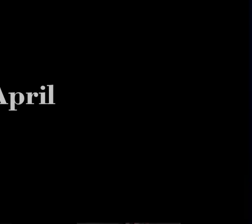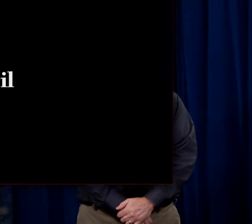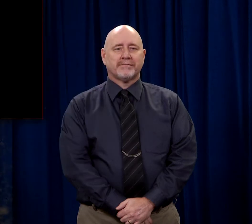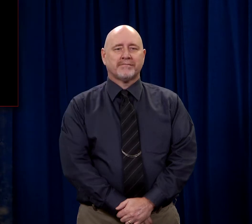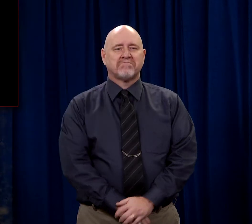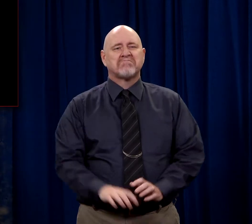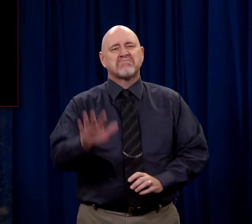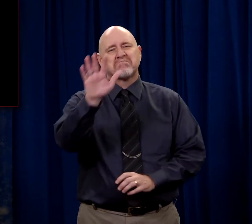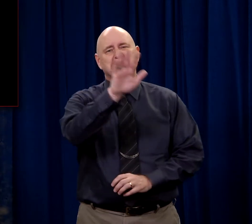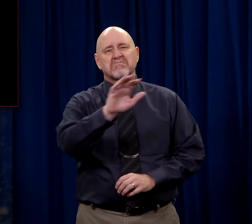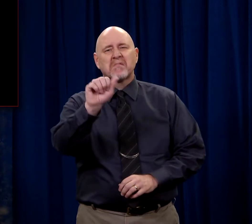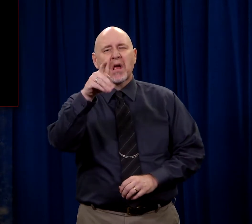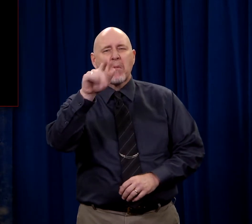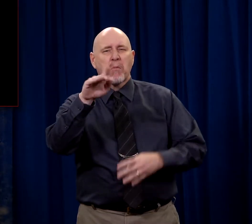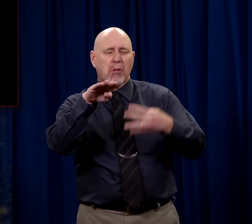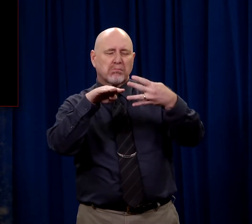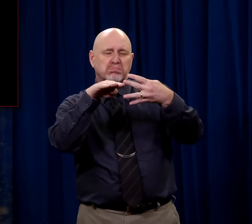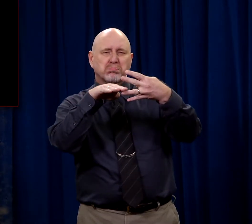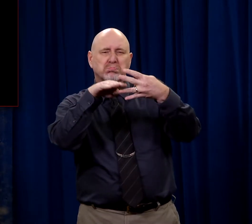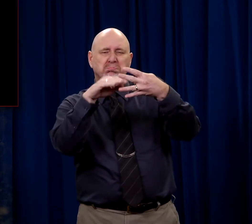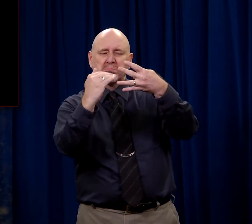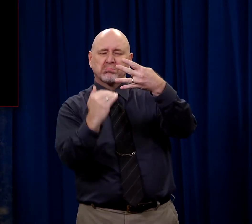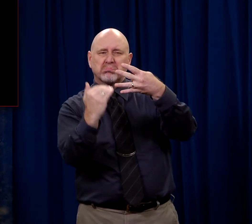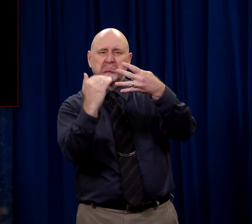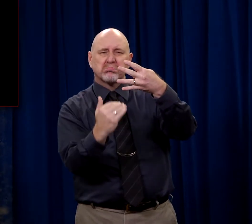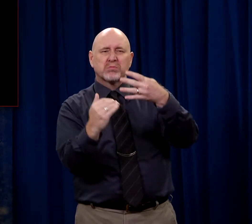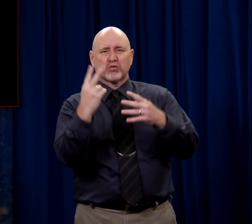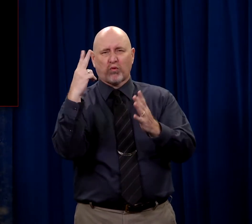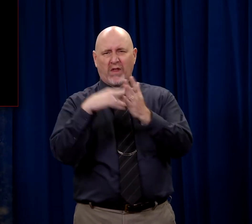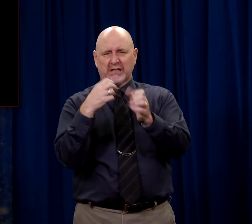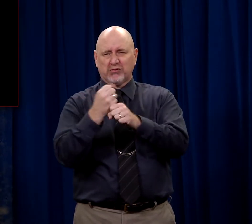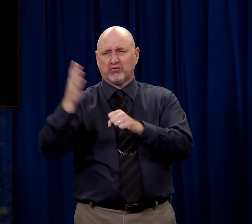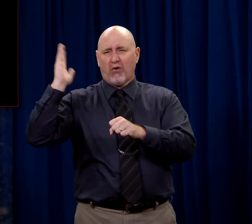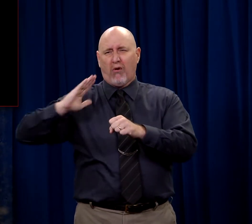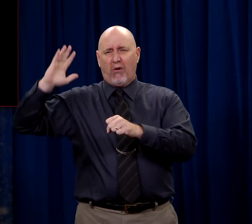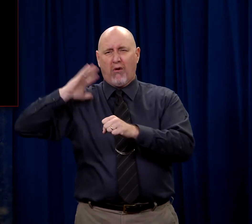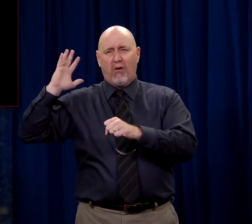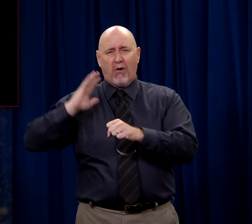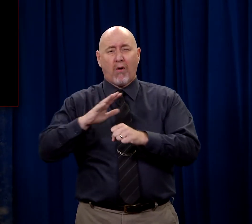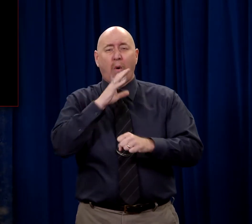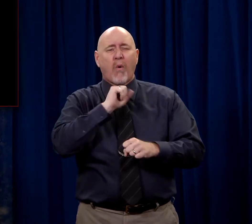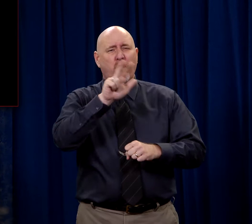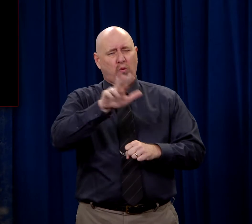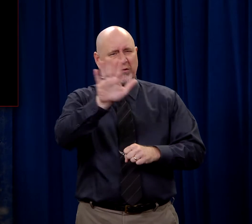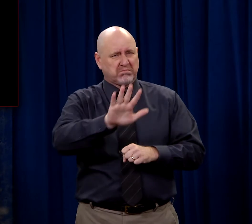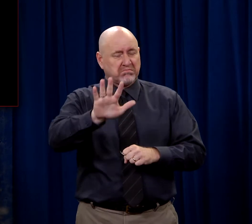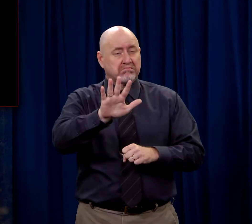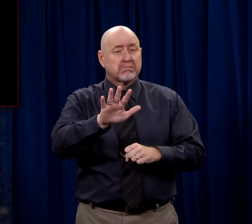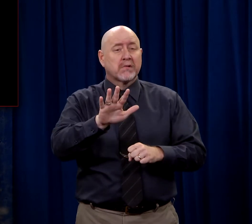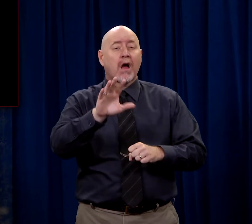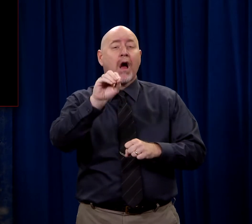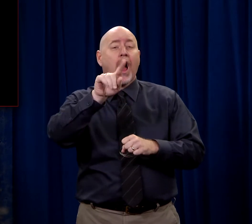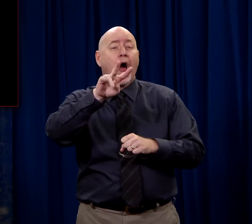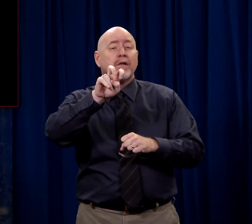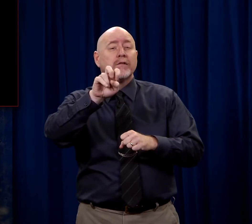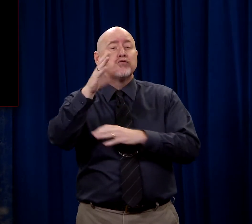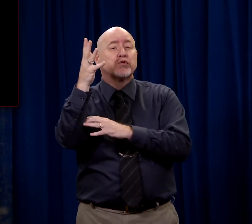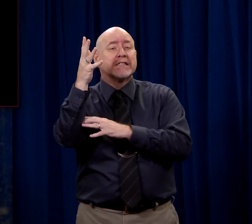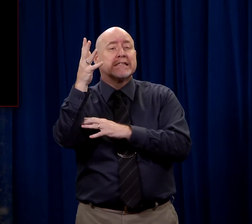It was middle to late April, almost 2000 years ago. He was about 33 years old. The almond trees had blossomed pink